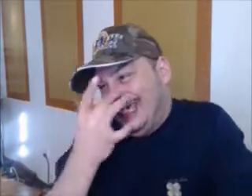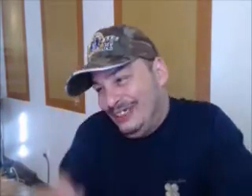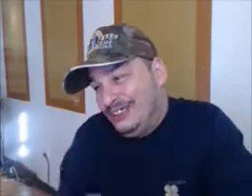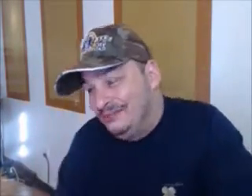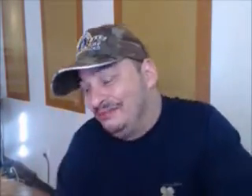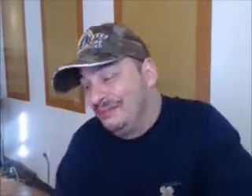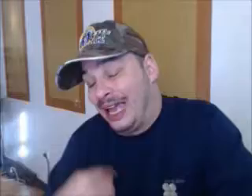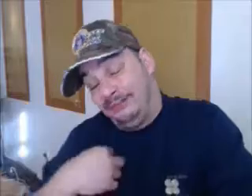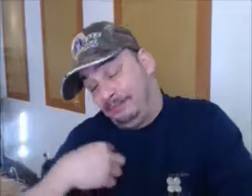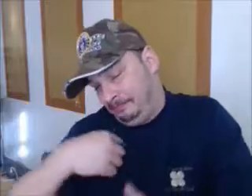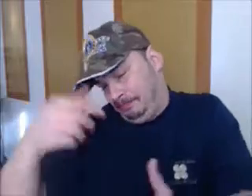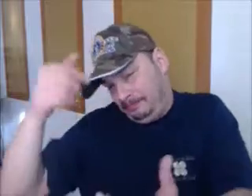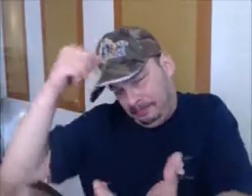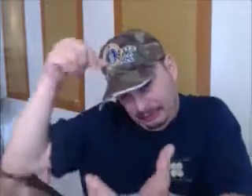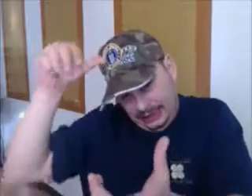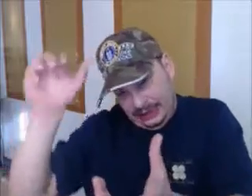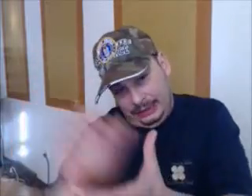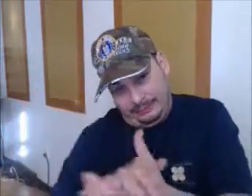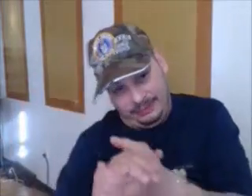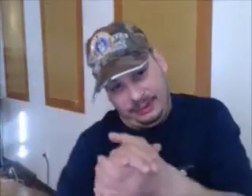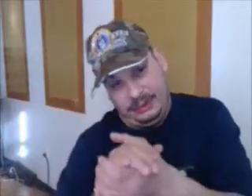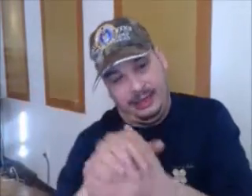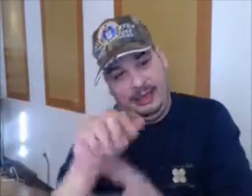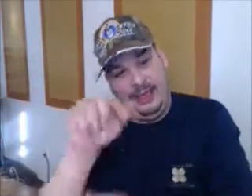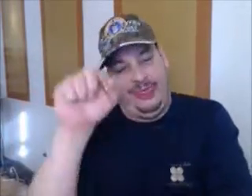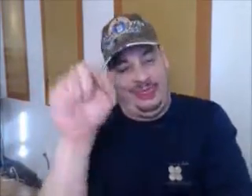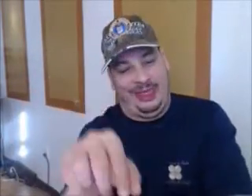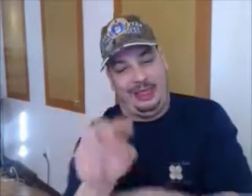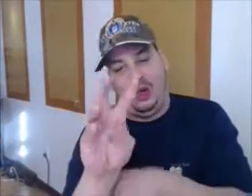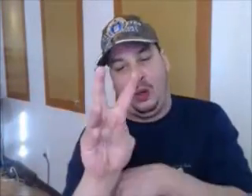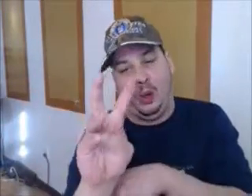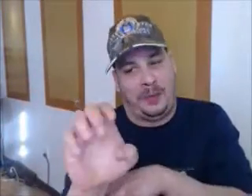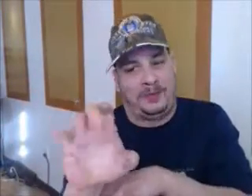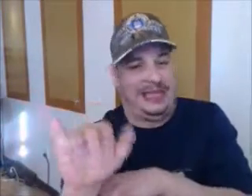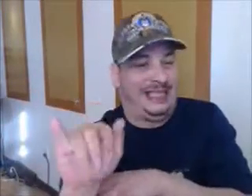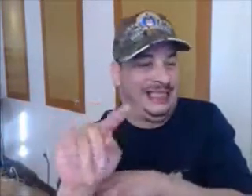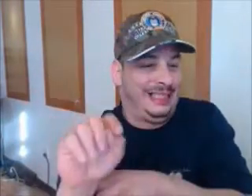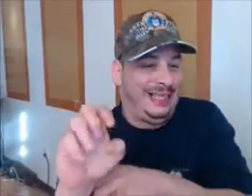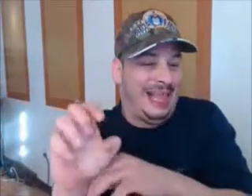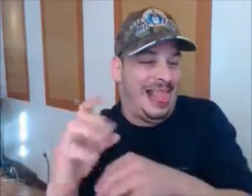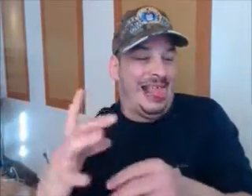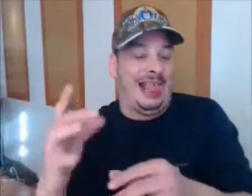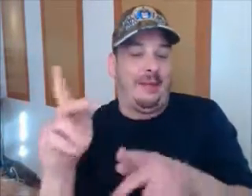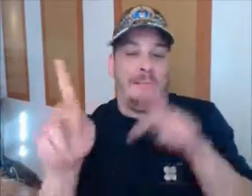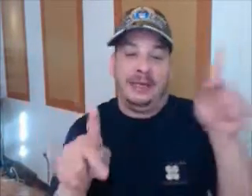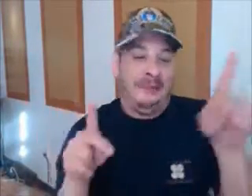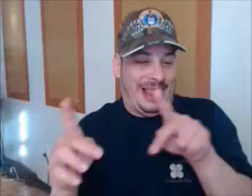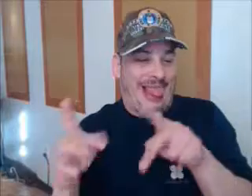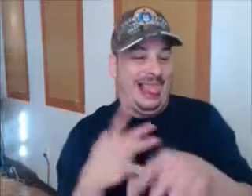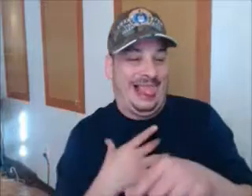We're waiting two seconds. Those stairs aren't gonna be up right now. Now, let's see why I hope I die before I get old in this week's break-in.